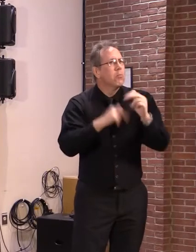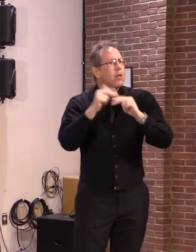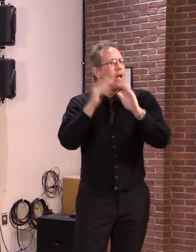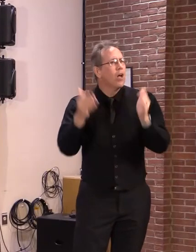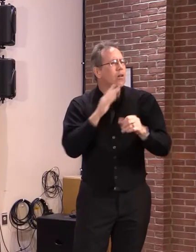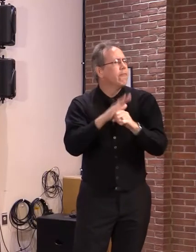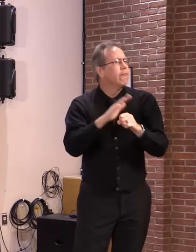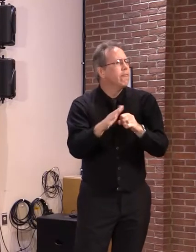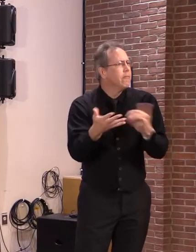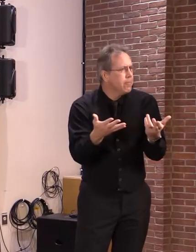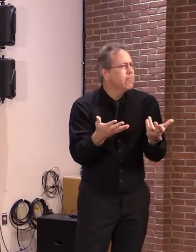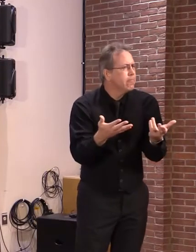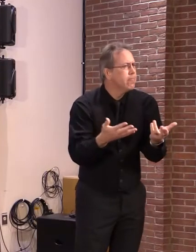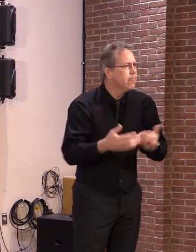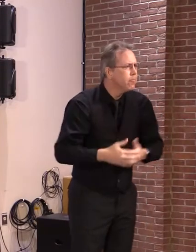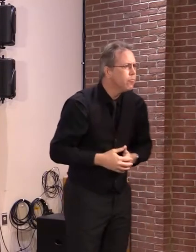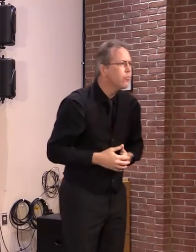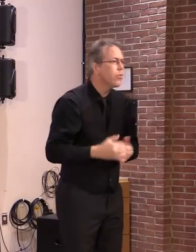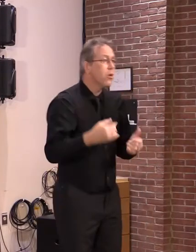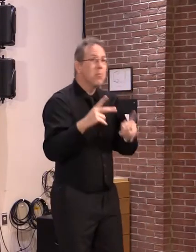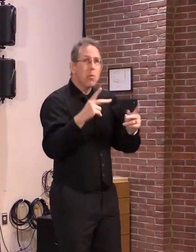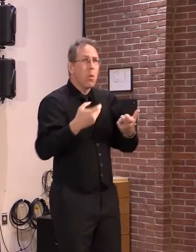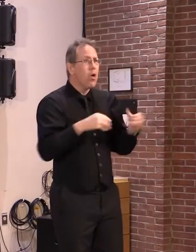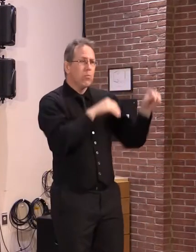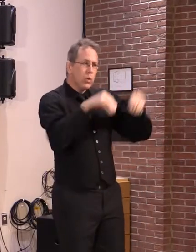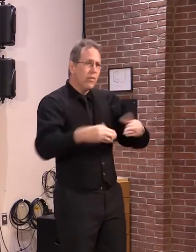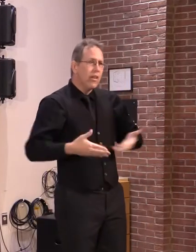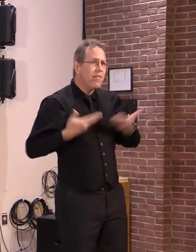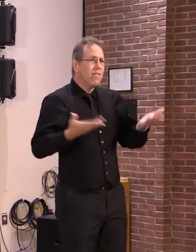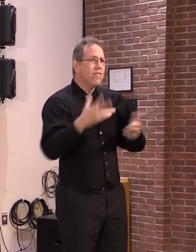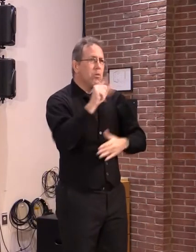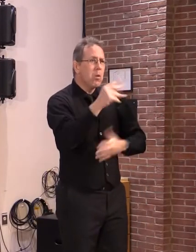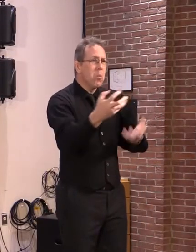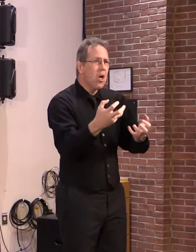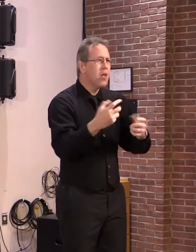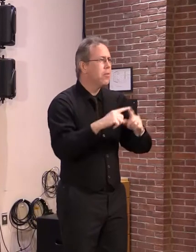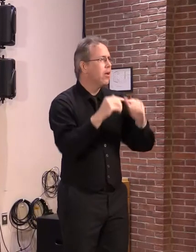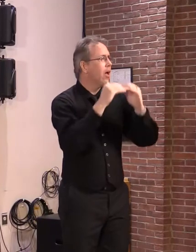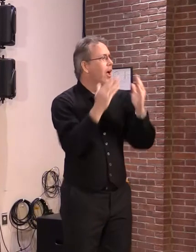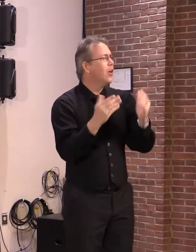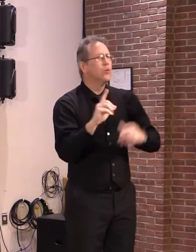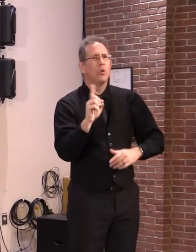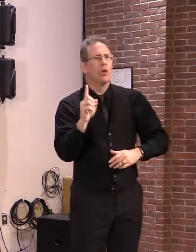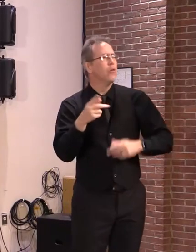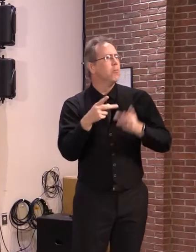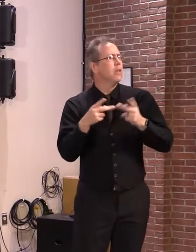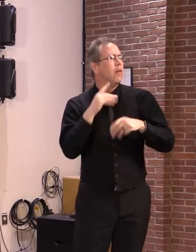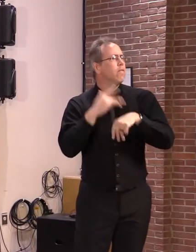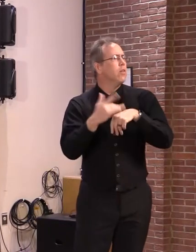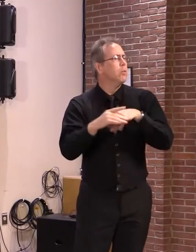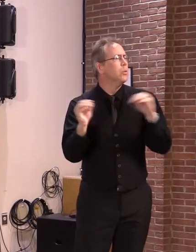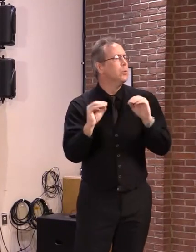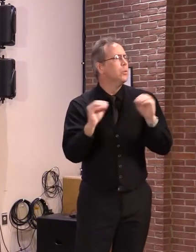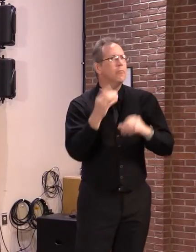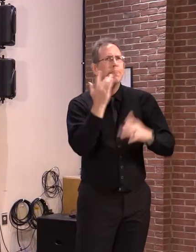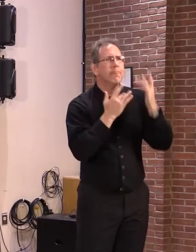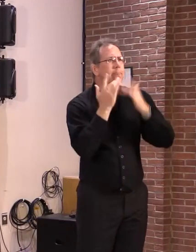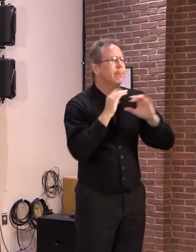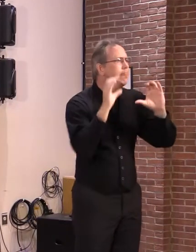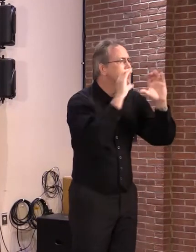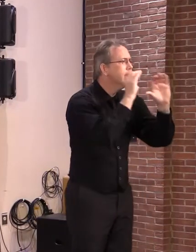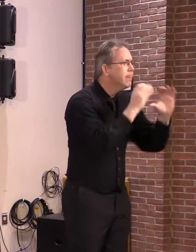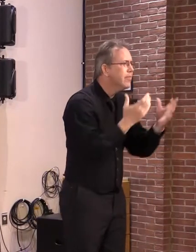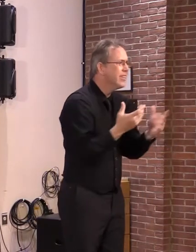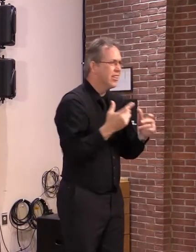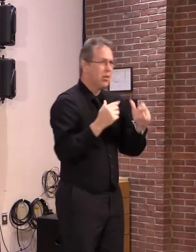even though more people want to live in this wonderful place than ever before. And there's a pretty simple reason we're building less homes despite this huge